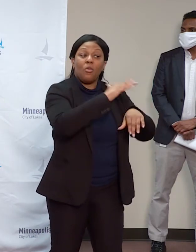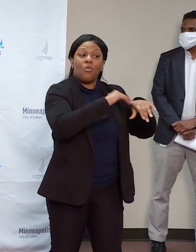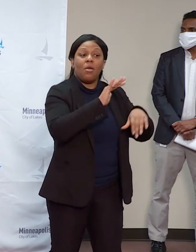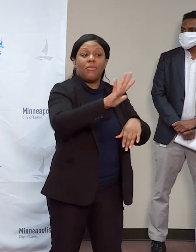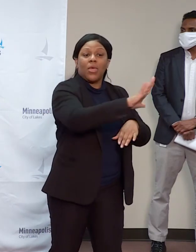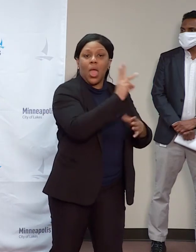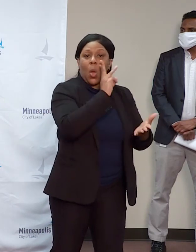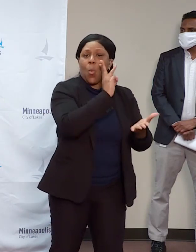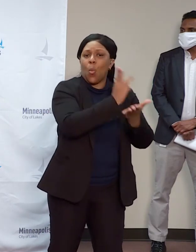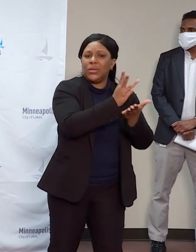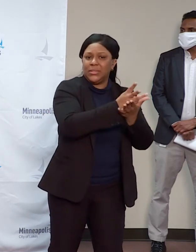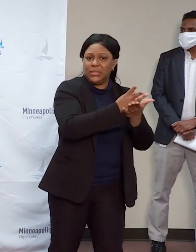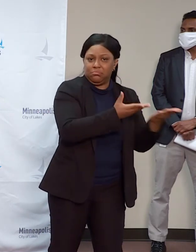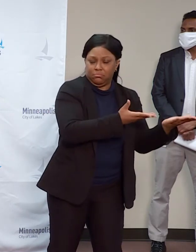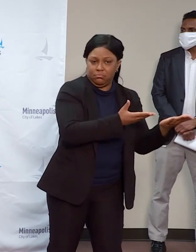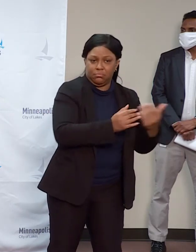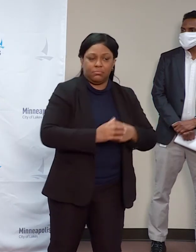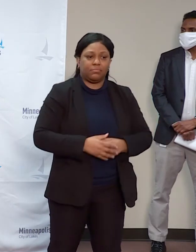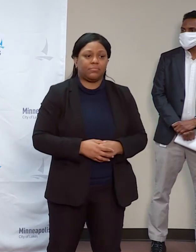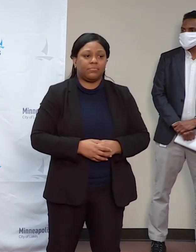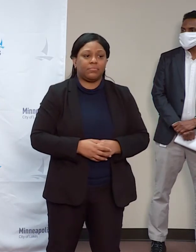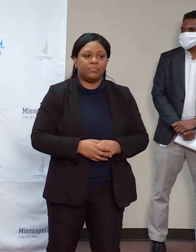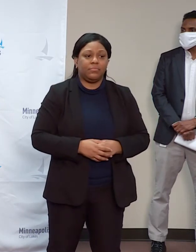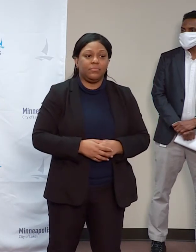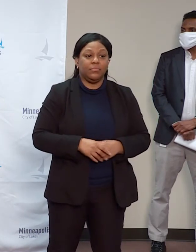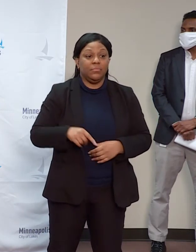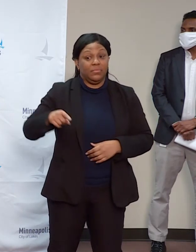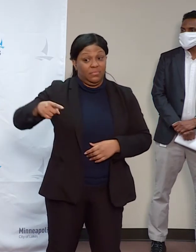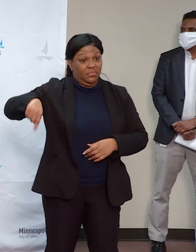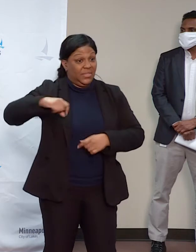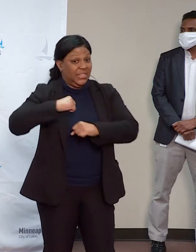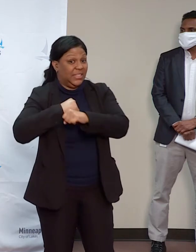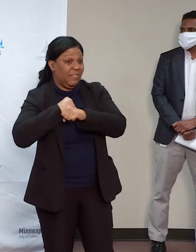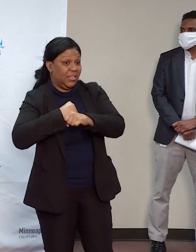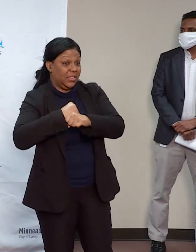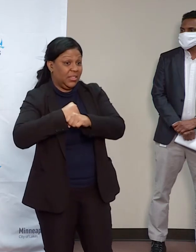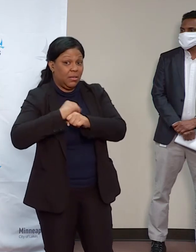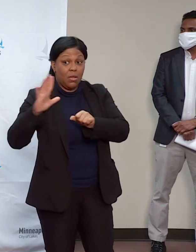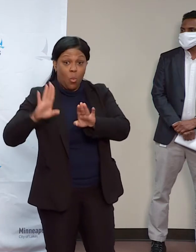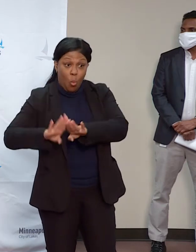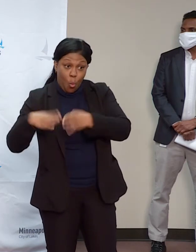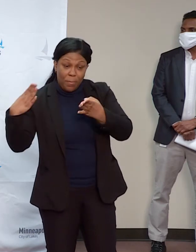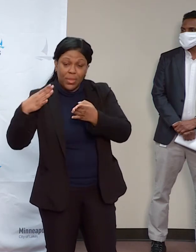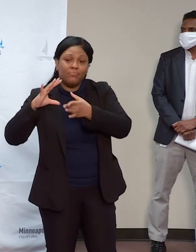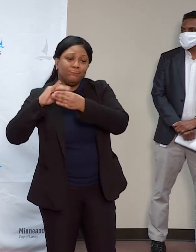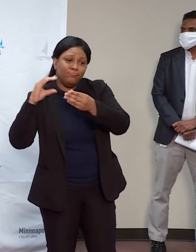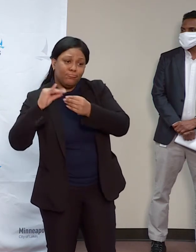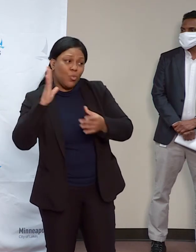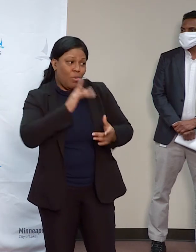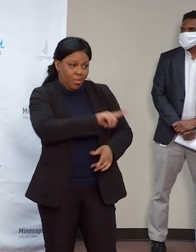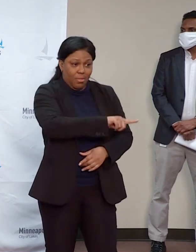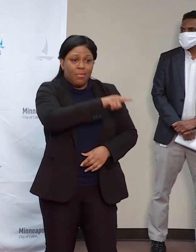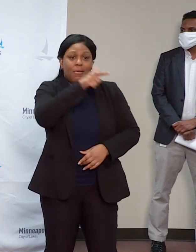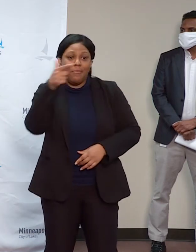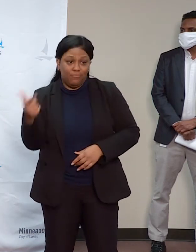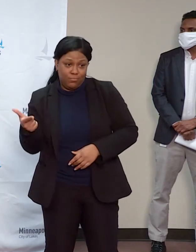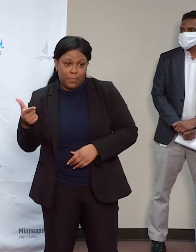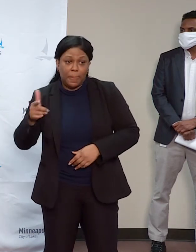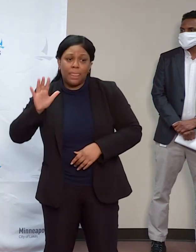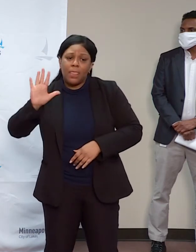The defense then will present their case, um, and starting with their opening statement most likely and calling their witnesses.